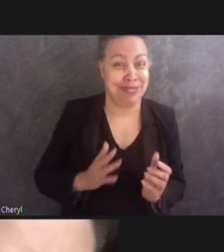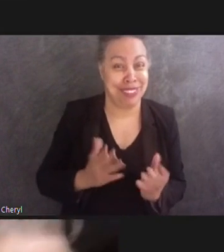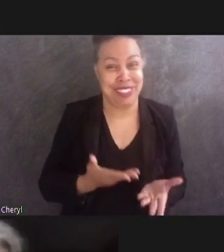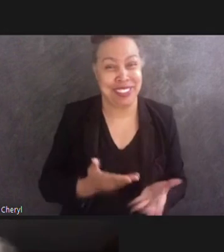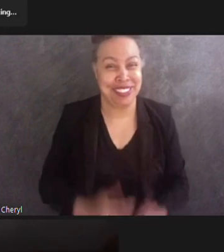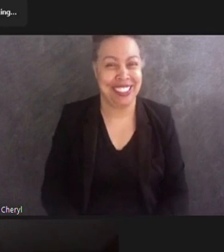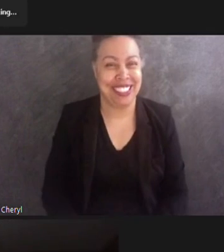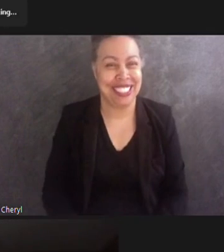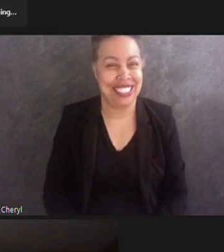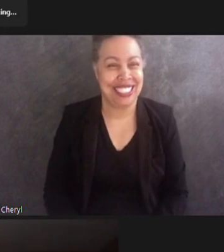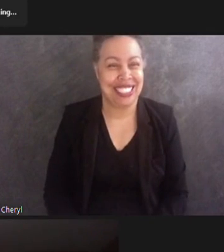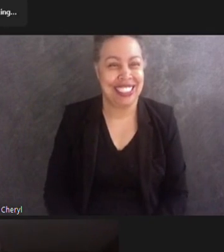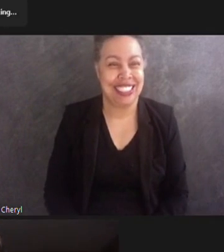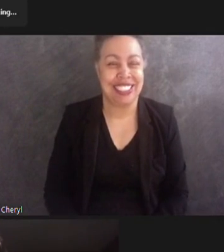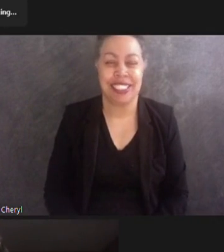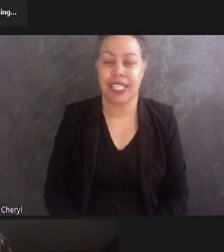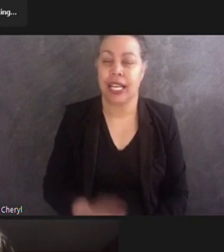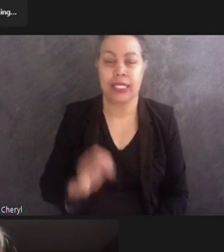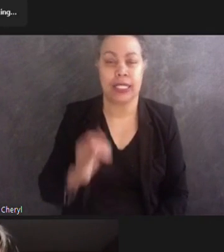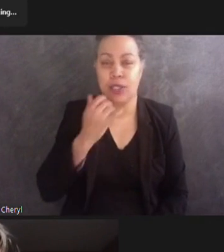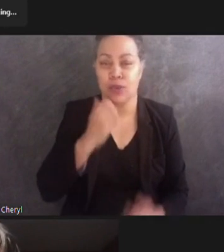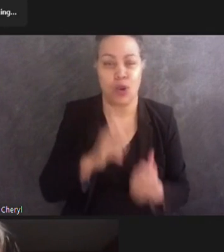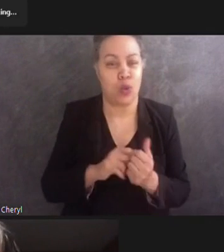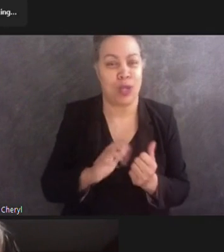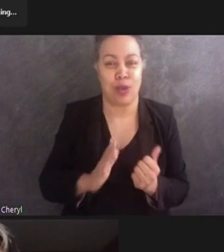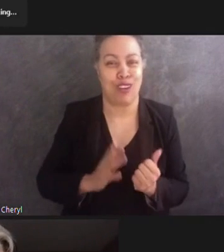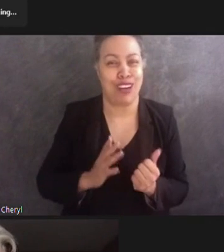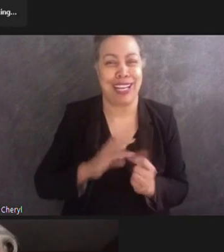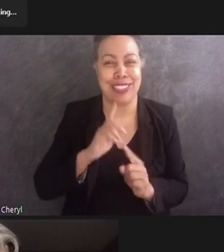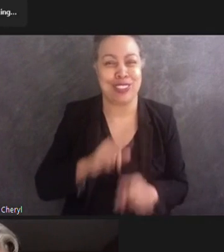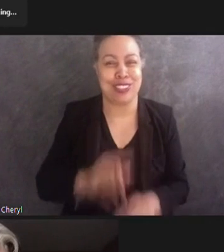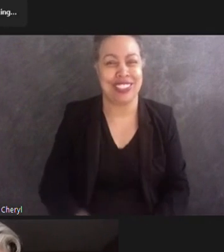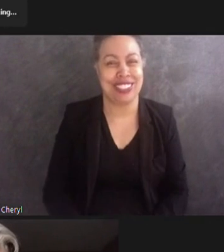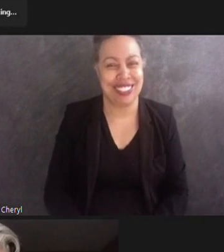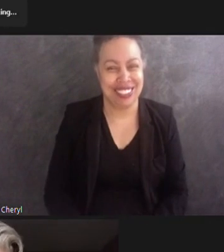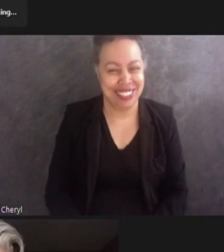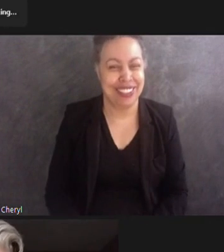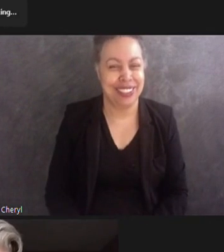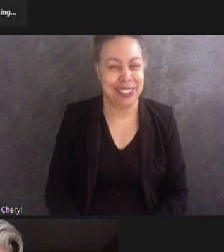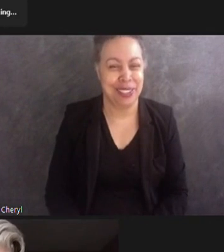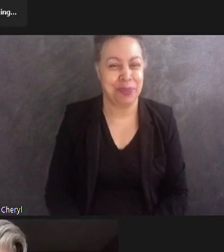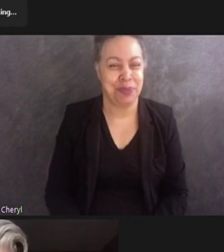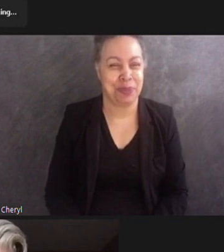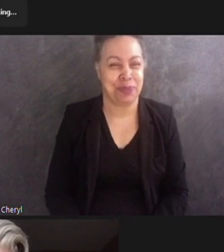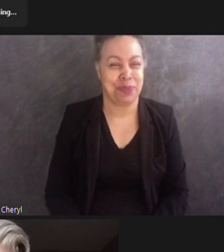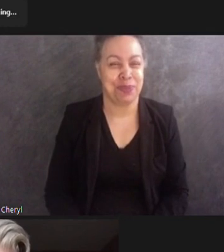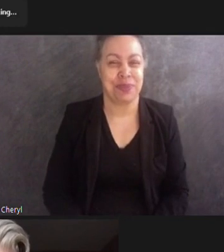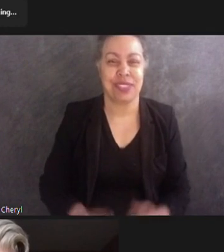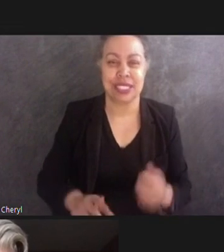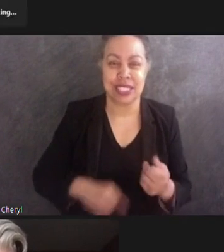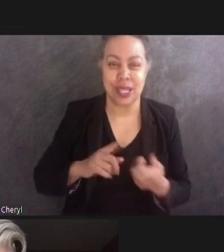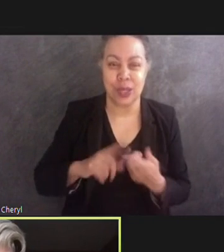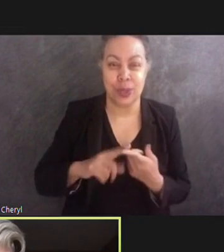Nothing wrong with your eloquence there. I would say that when we get a response, I would expect